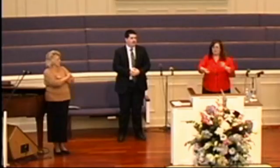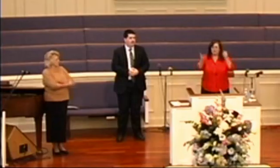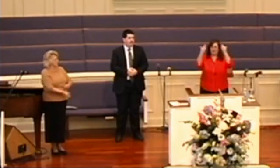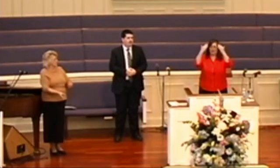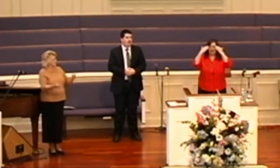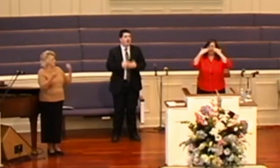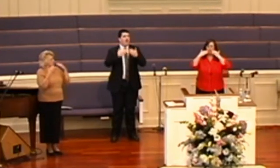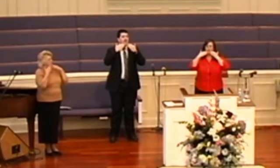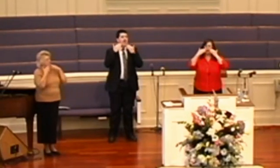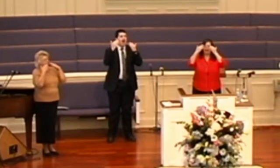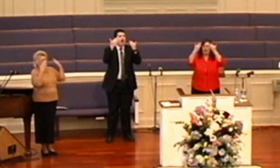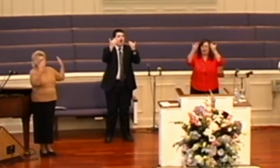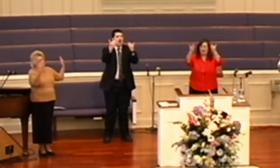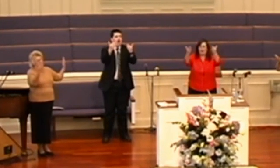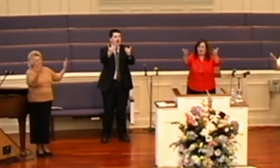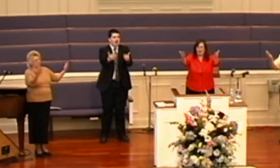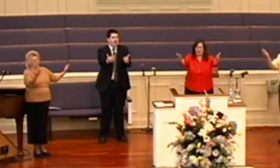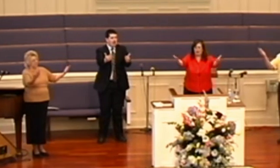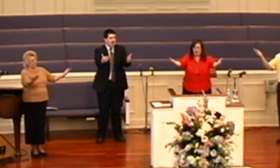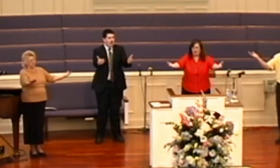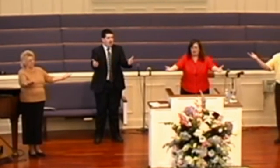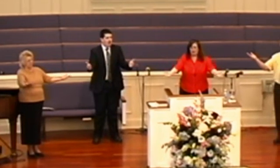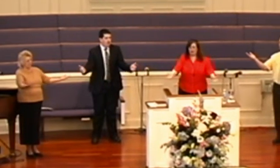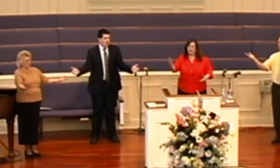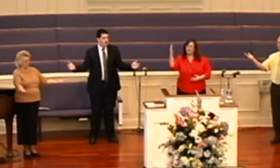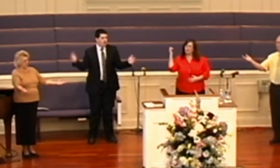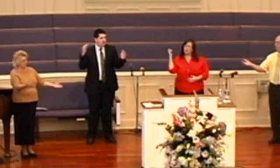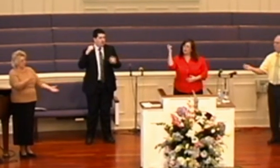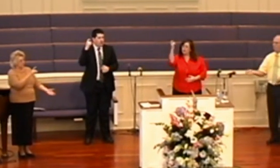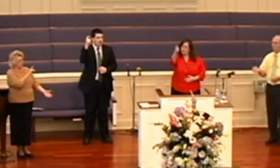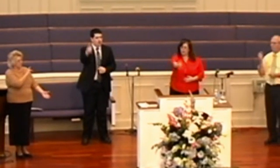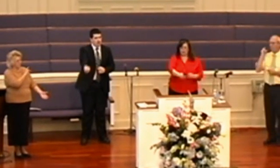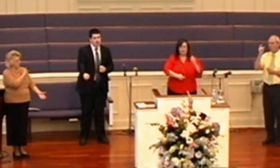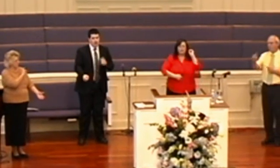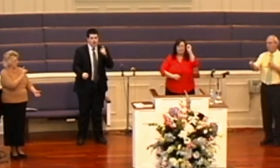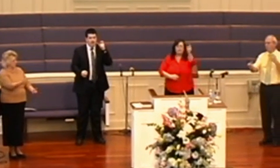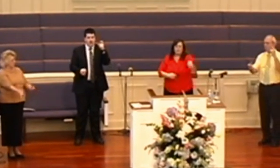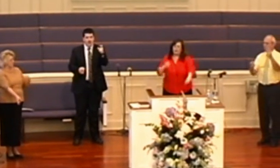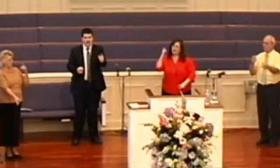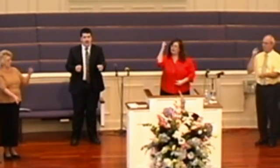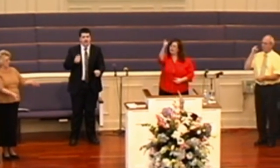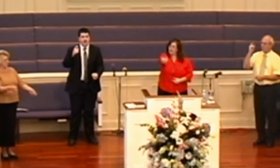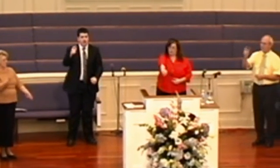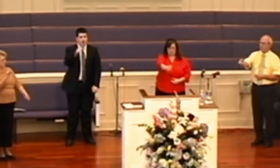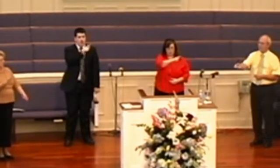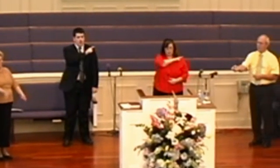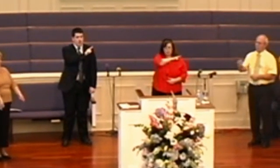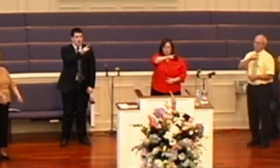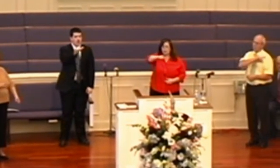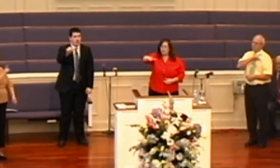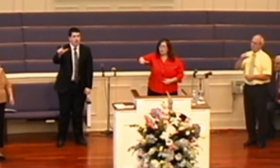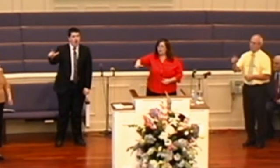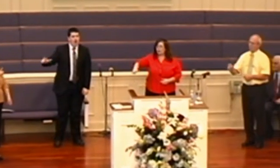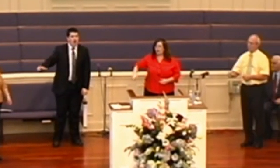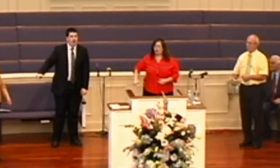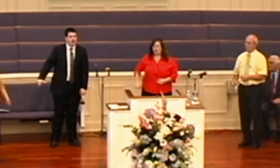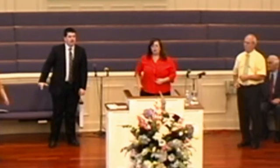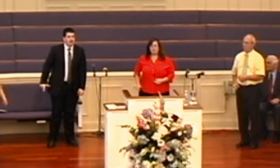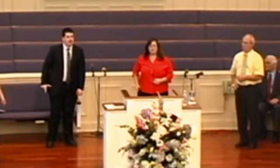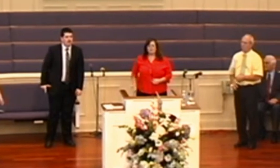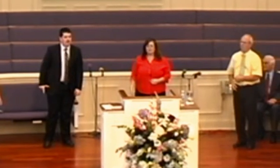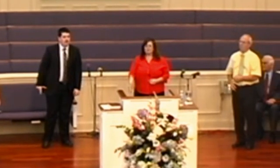Thank You For Giving To The